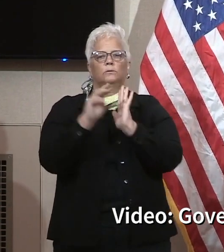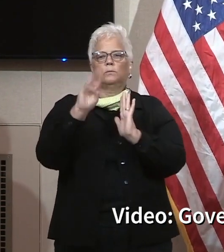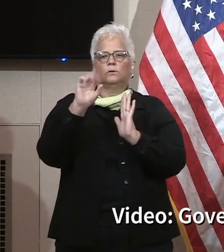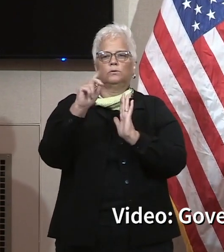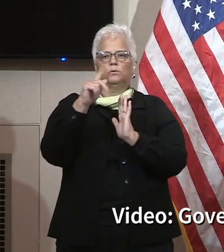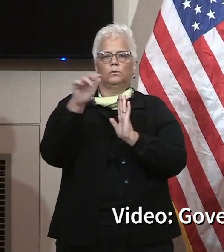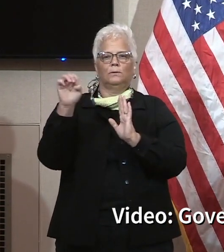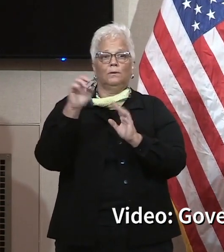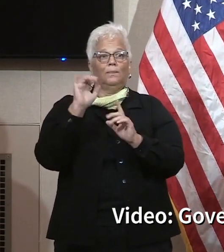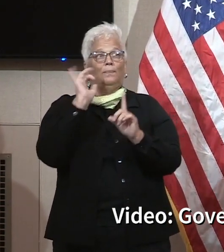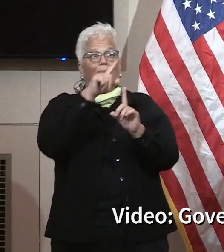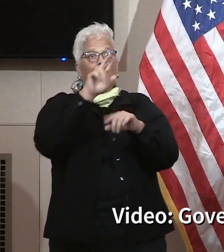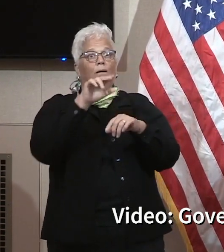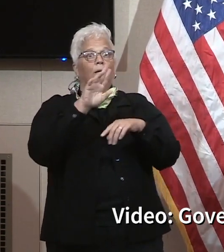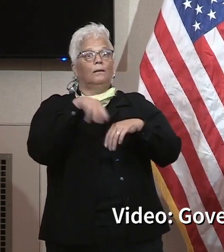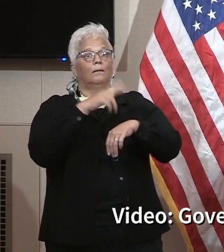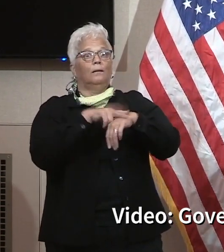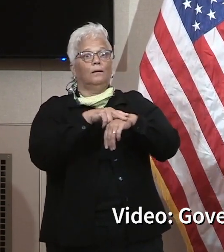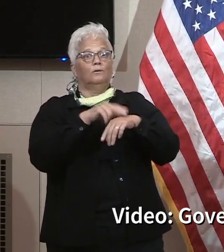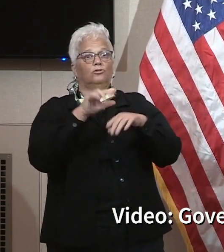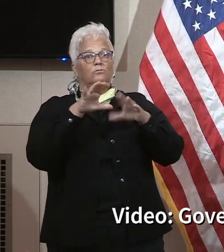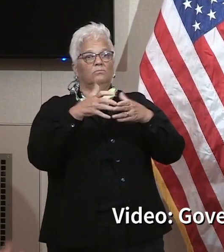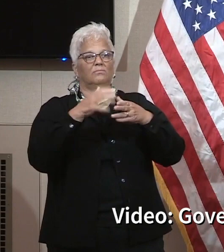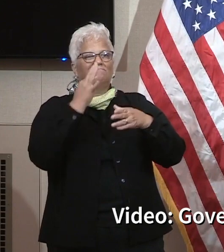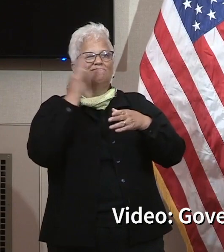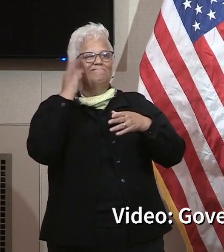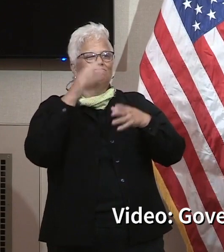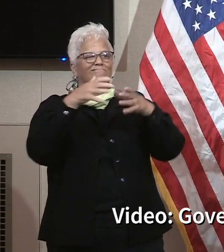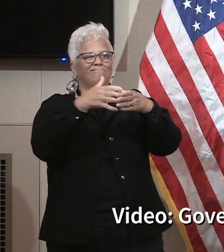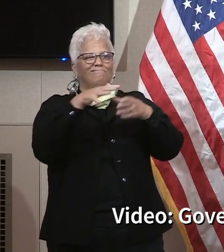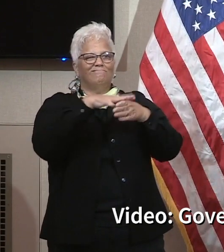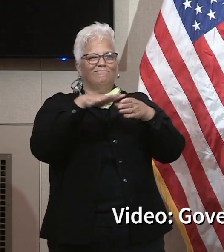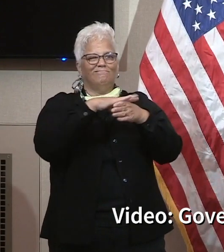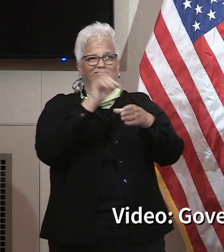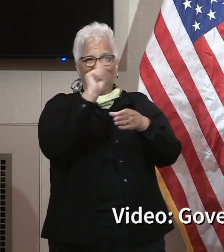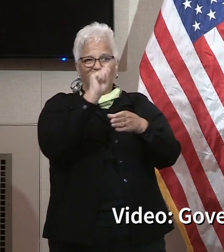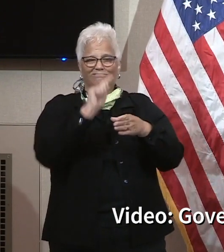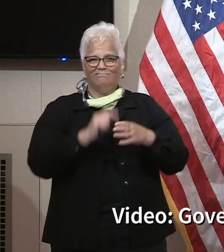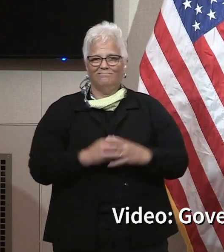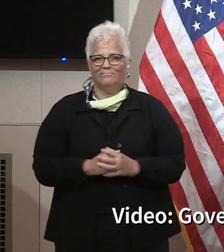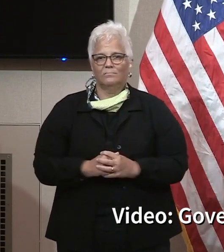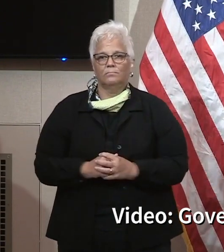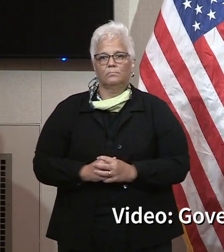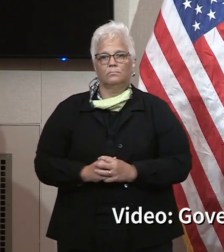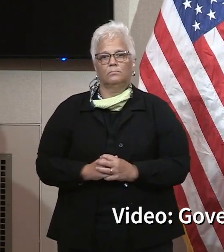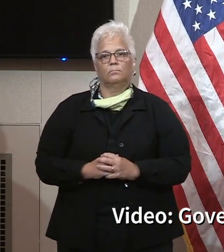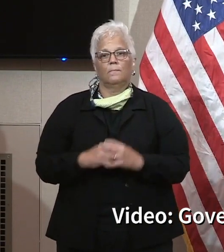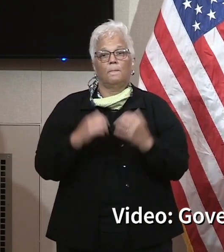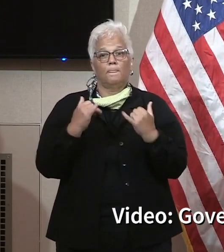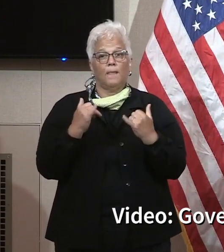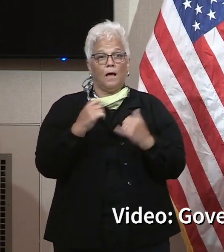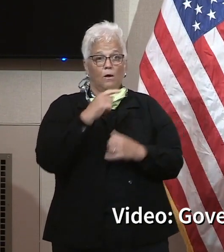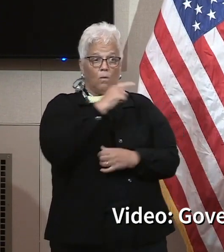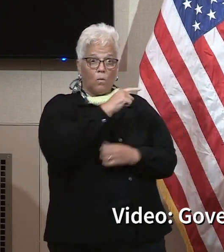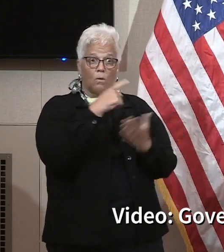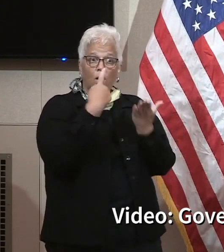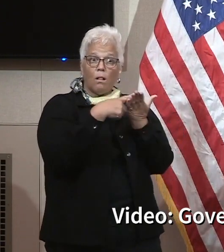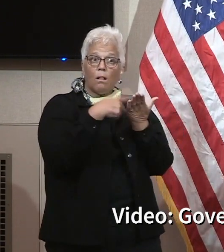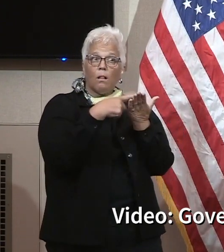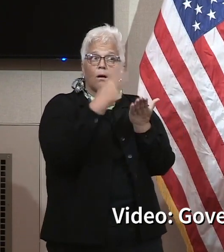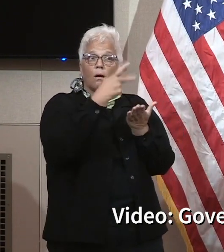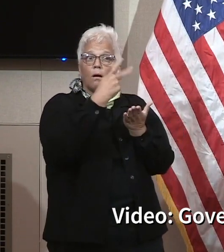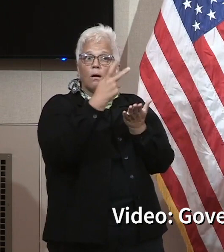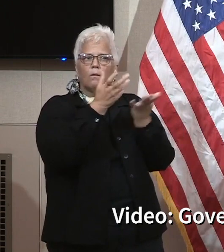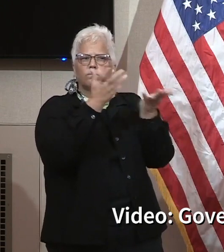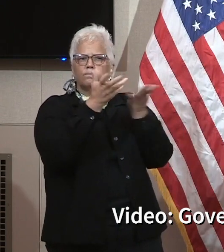so new. Obviously we're trying to figure out what does, what does federal prosecution mean and the state does not prosecute certain crimes?